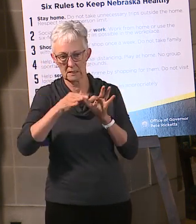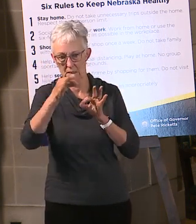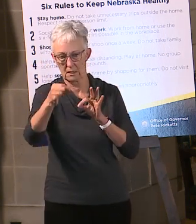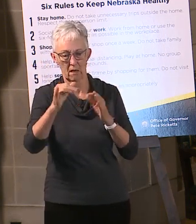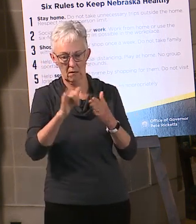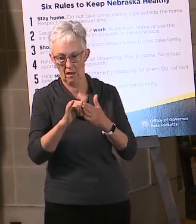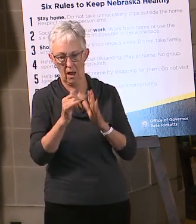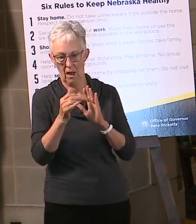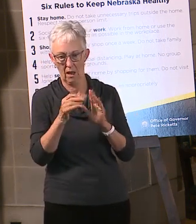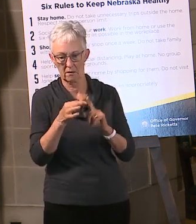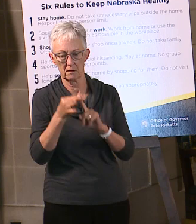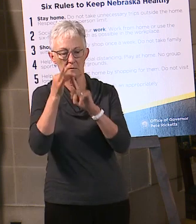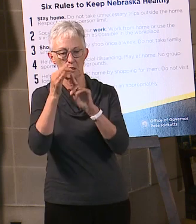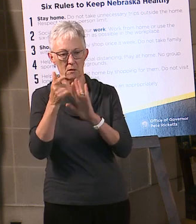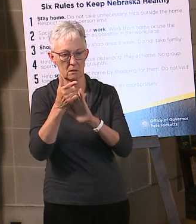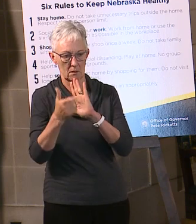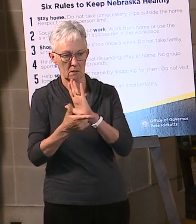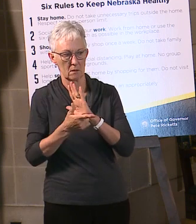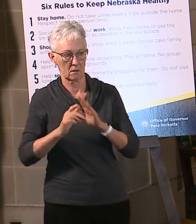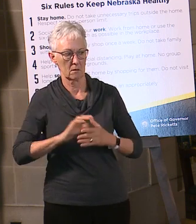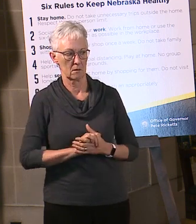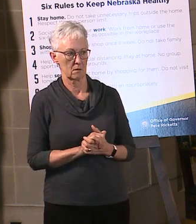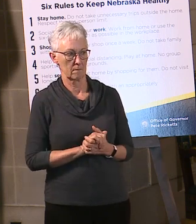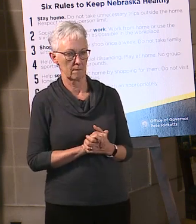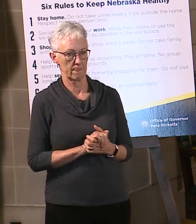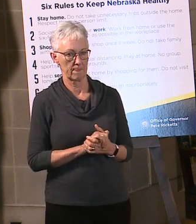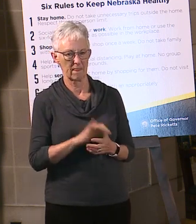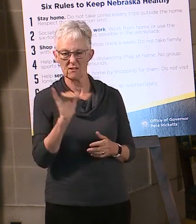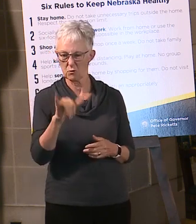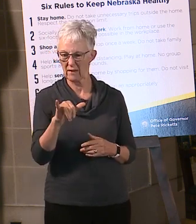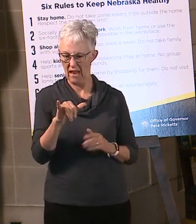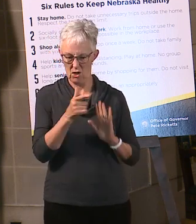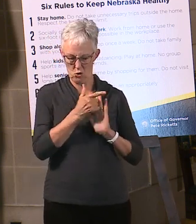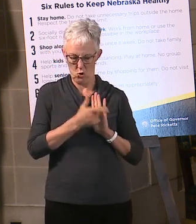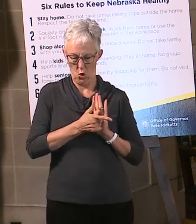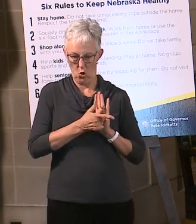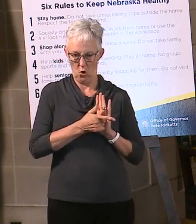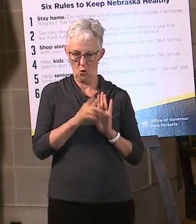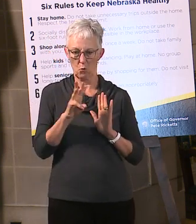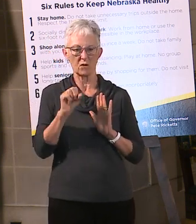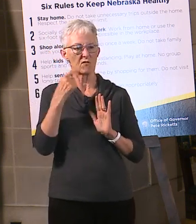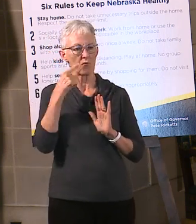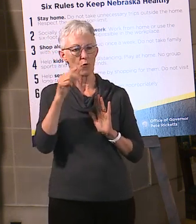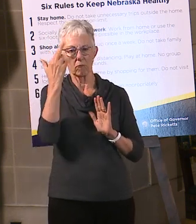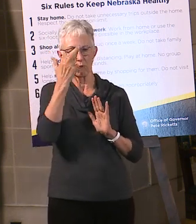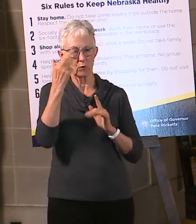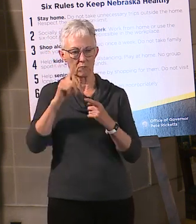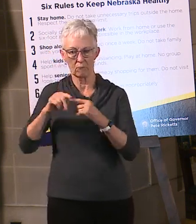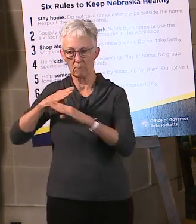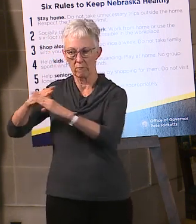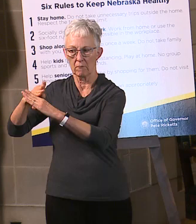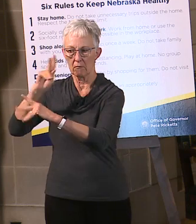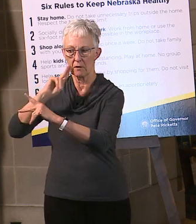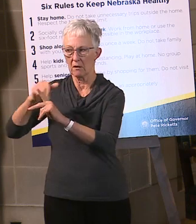And then again, that was an executive order not allowing people from out of state coming in to do turkey hunting.